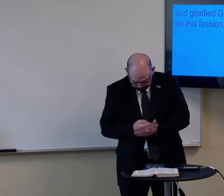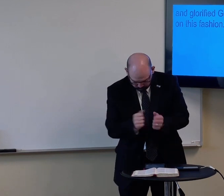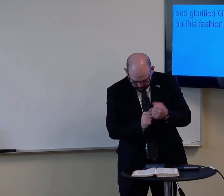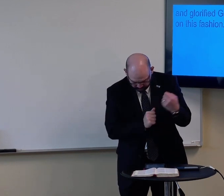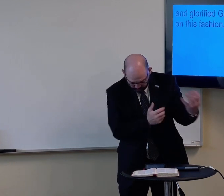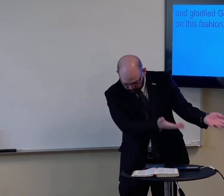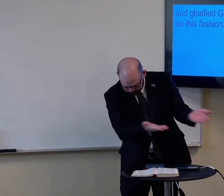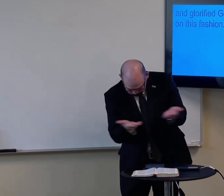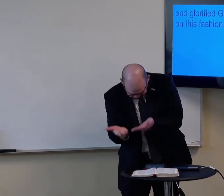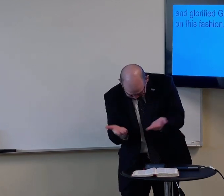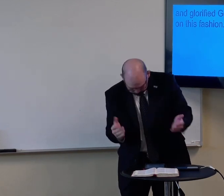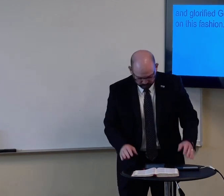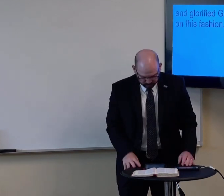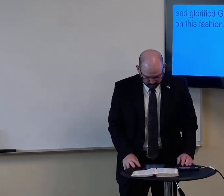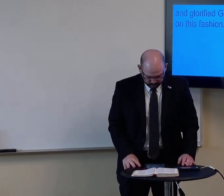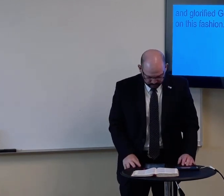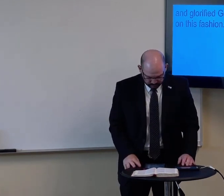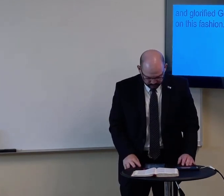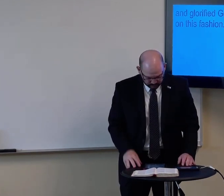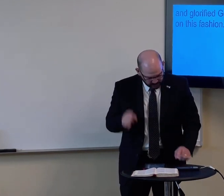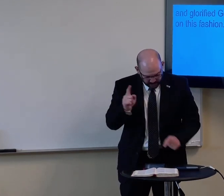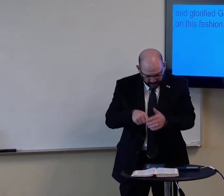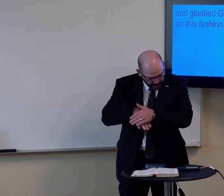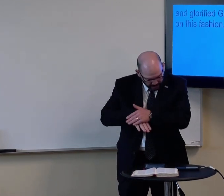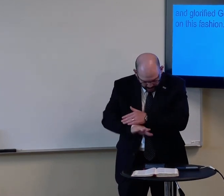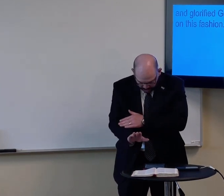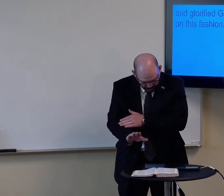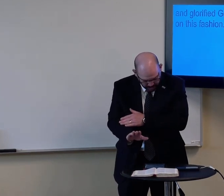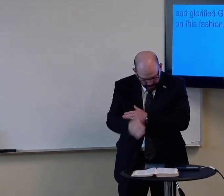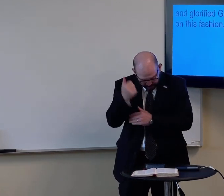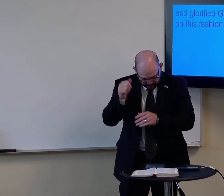And there was one man who was sick of the palsy.